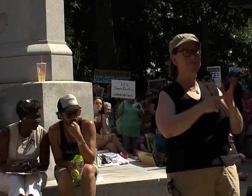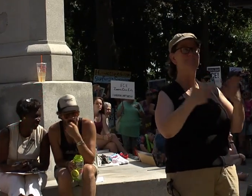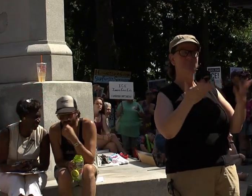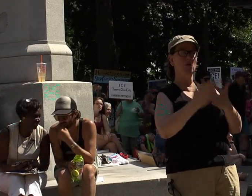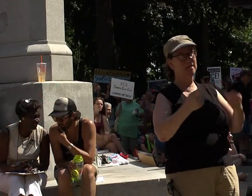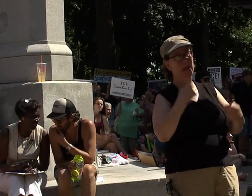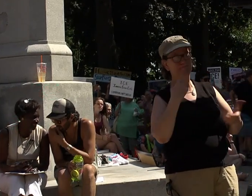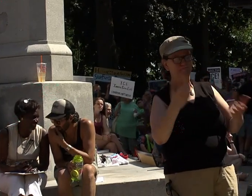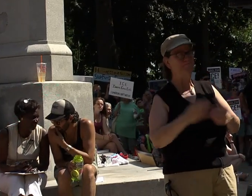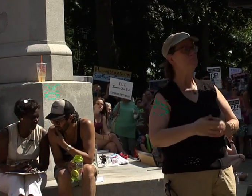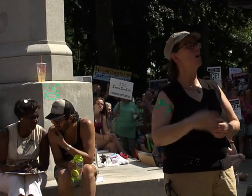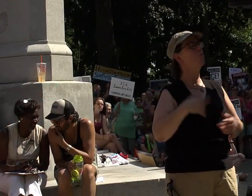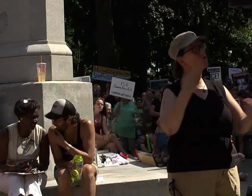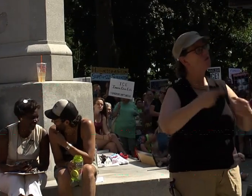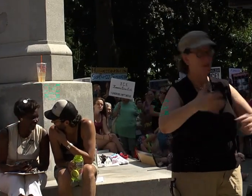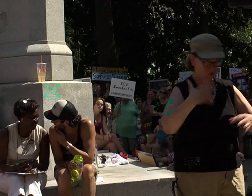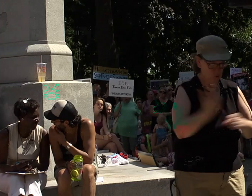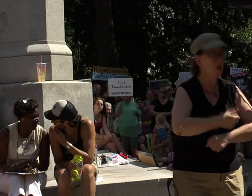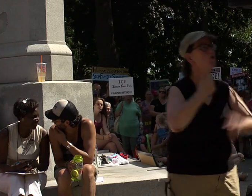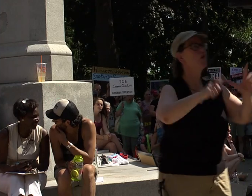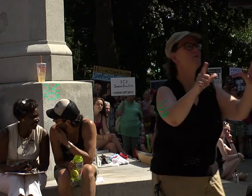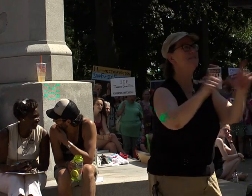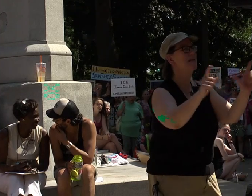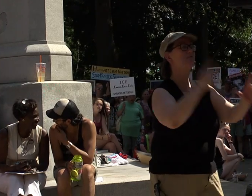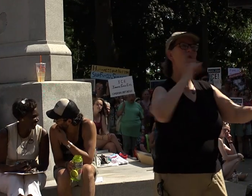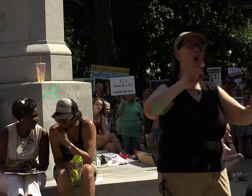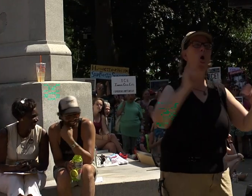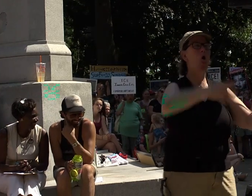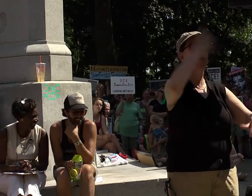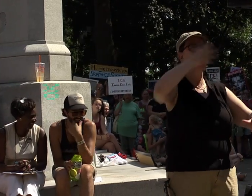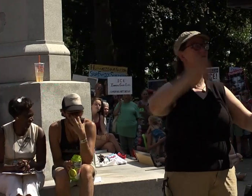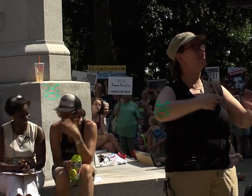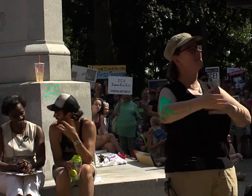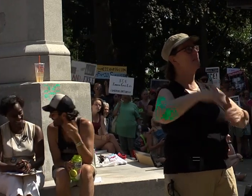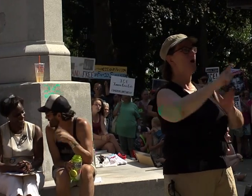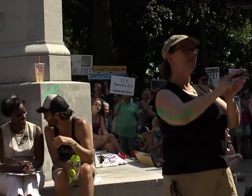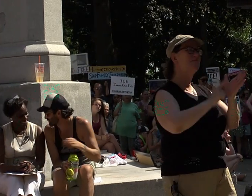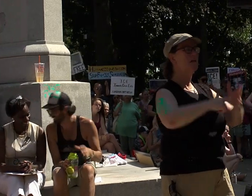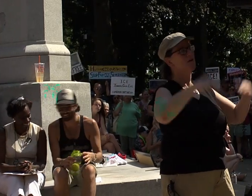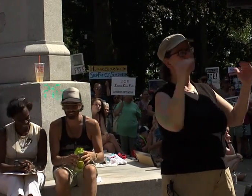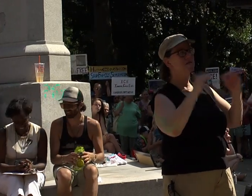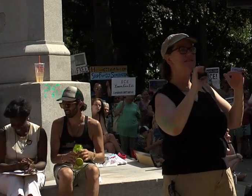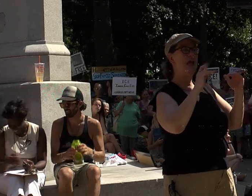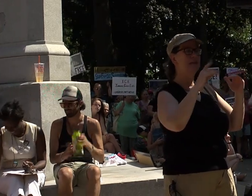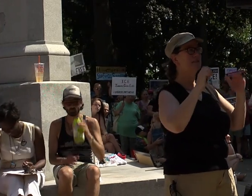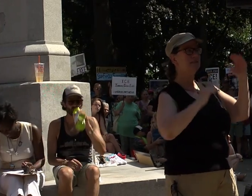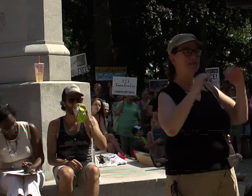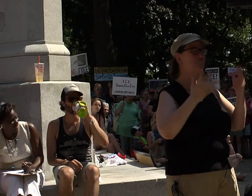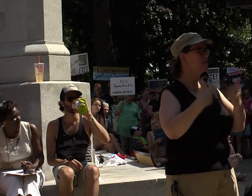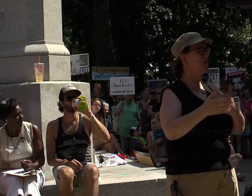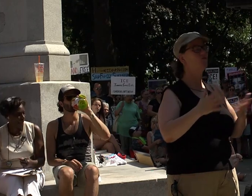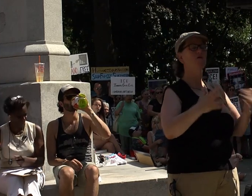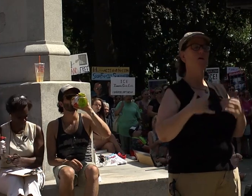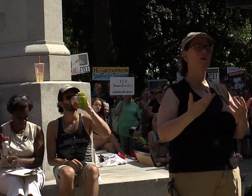licenses for all immigrants regardless of their legal status without the need to provide a social security number. This will allow